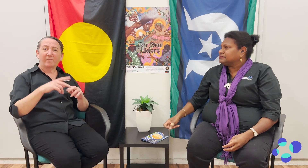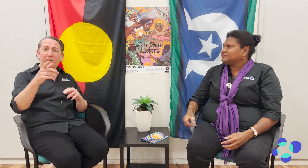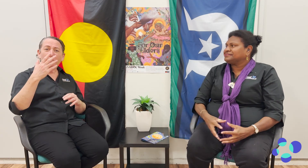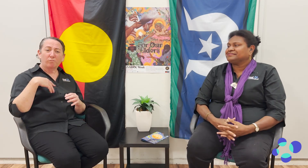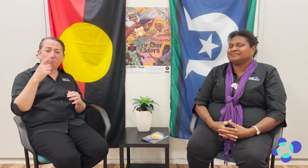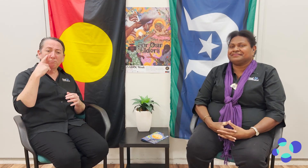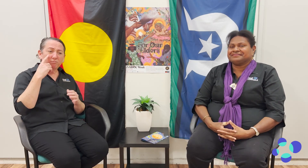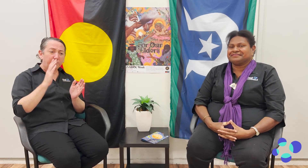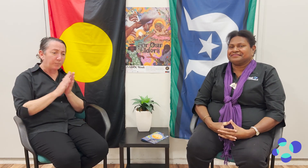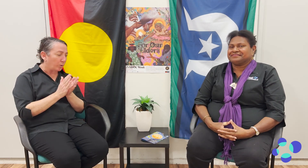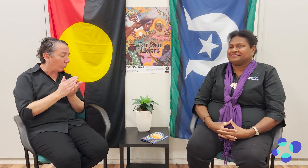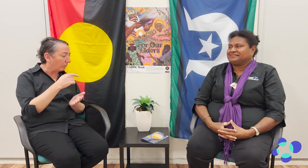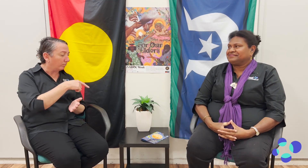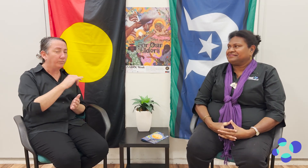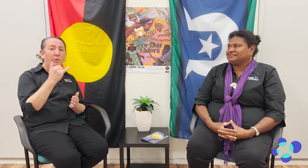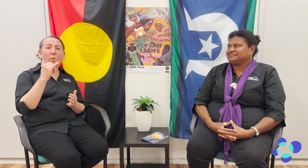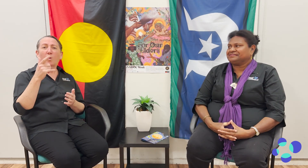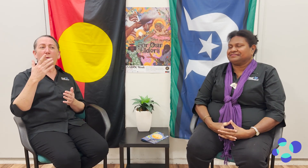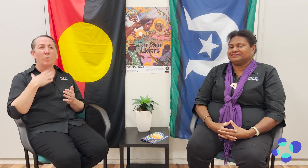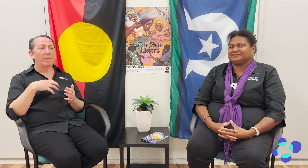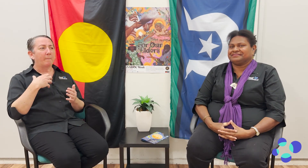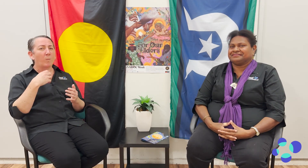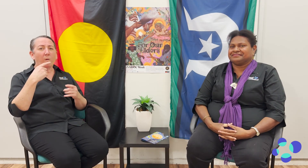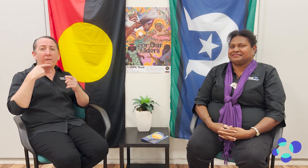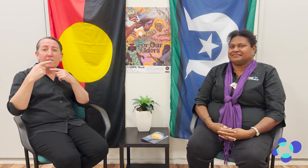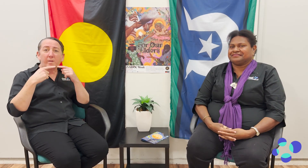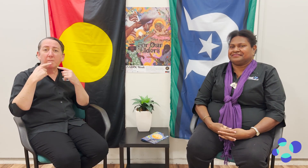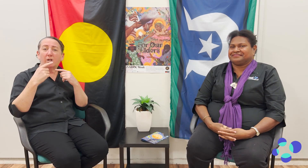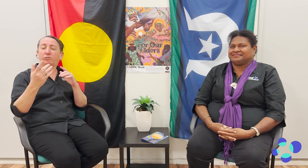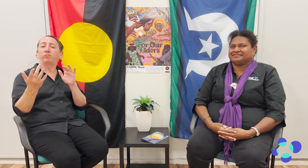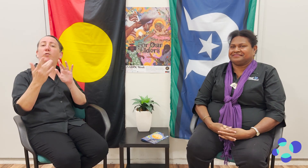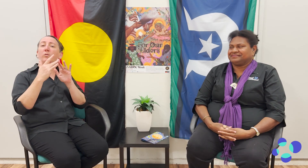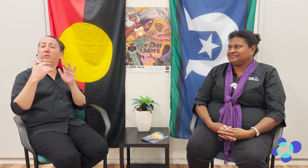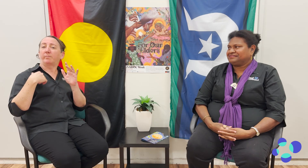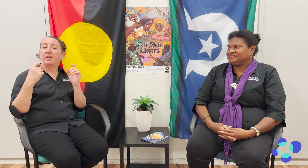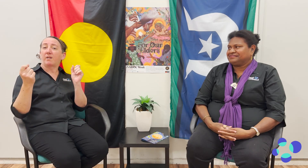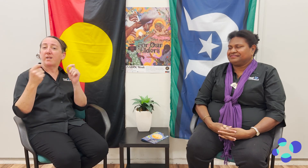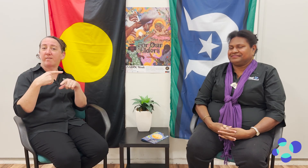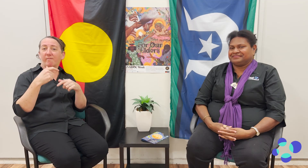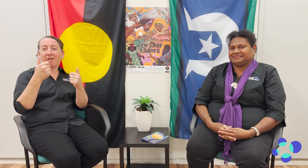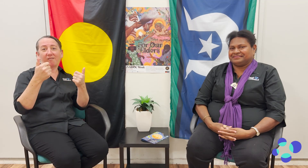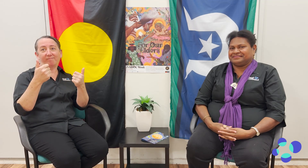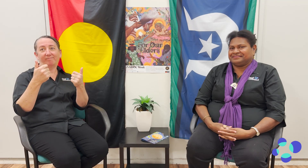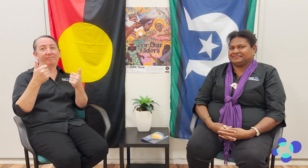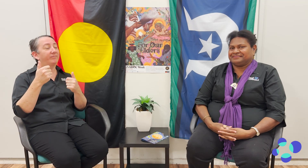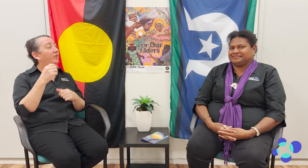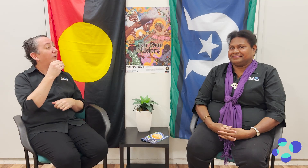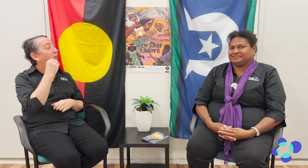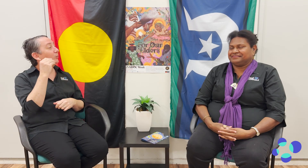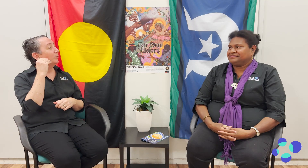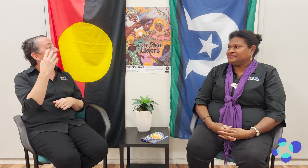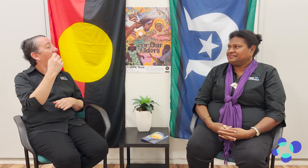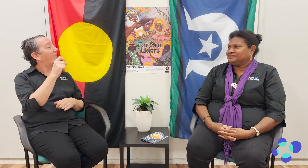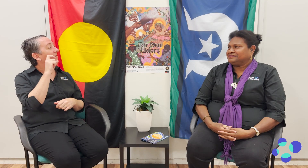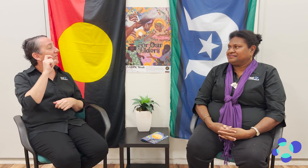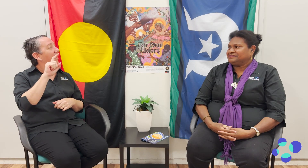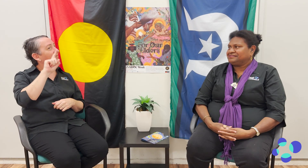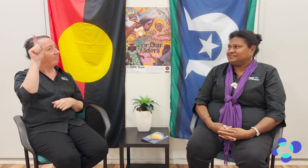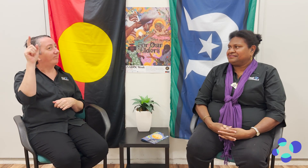If you want to have a look at the booklet or want more information on other events happening throughout the week, please email me. Thanks, Sue. Have fun